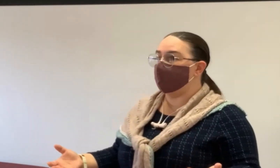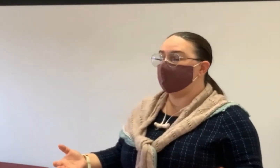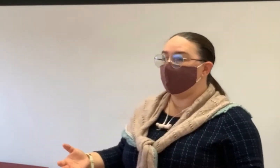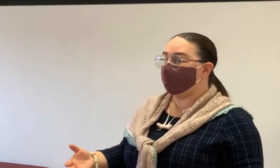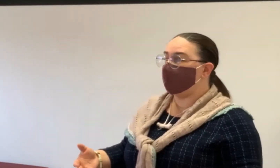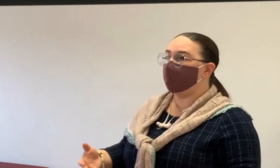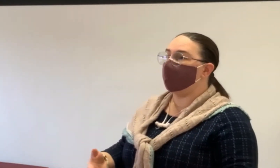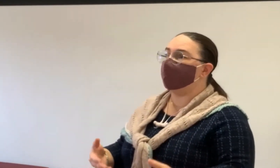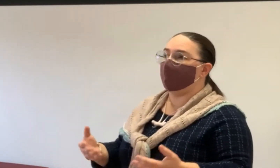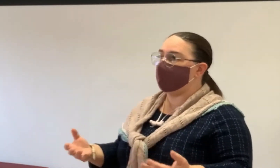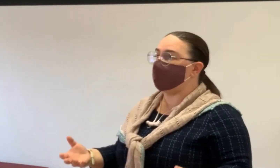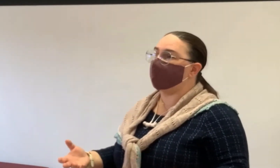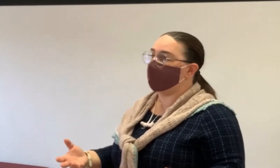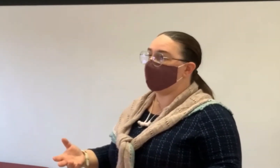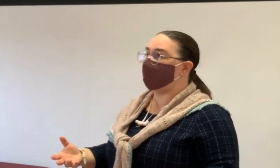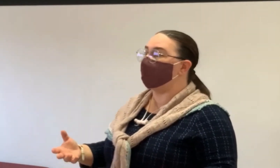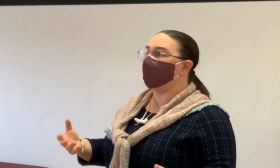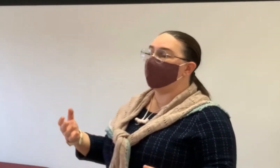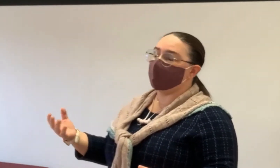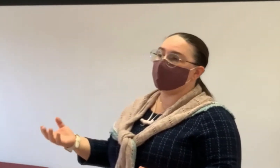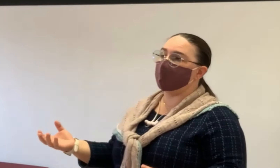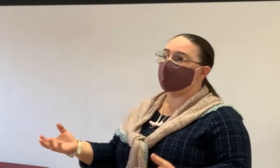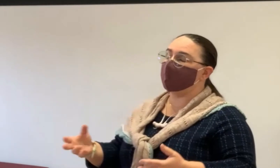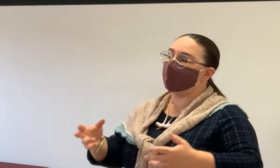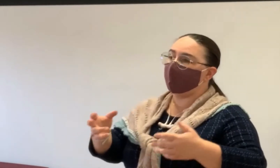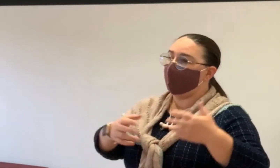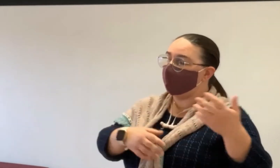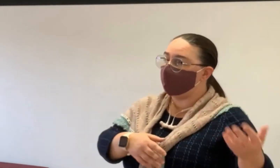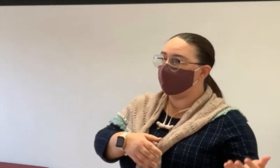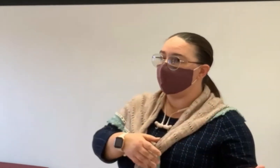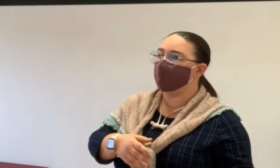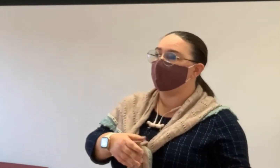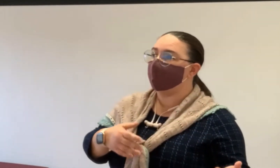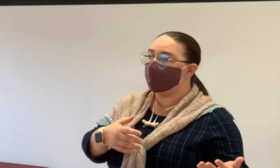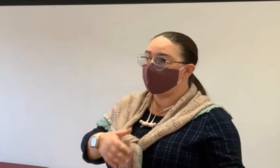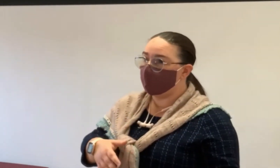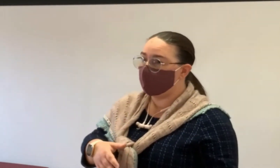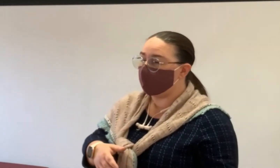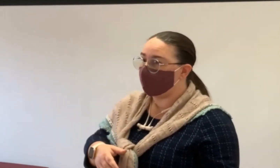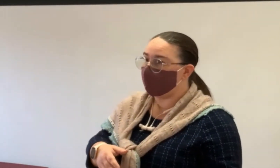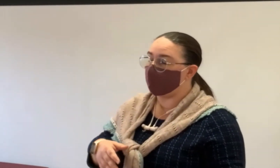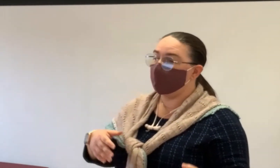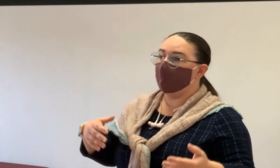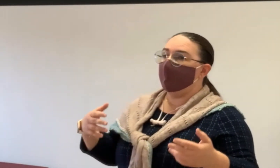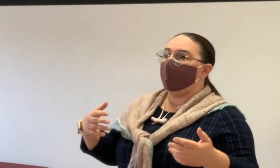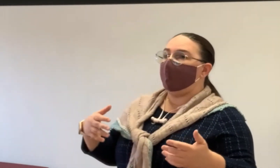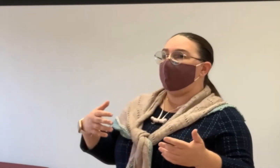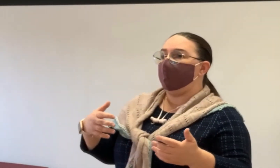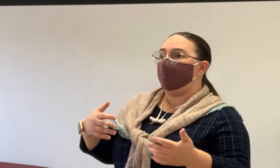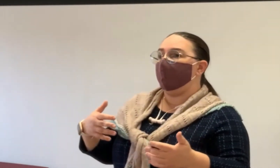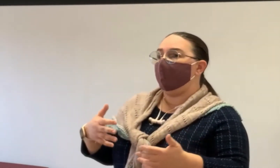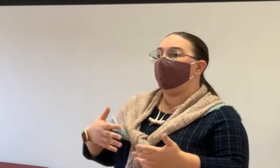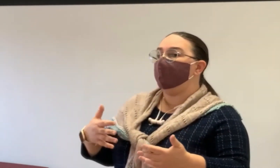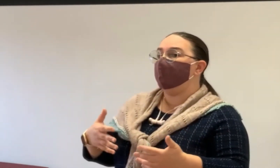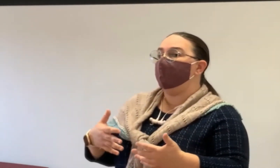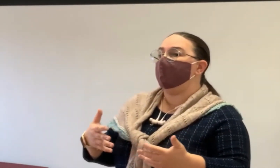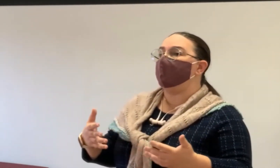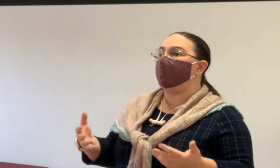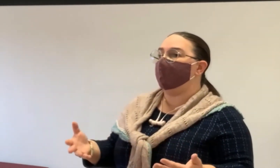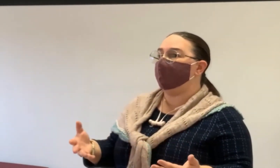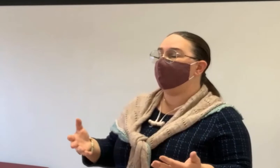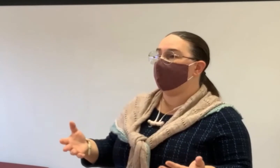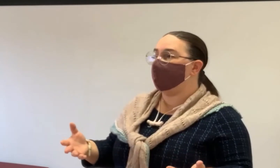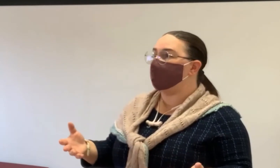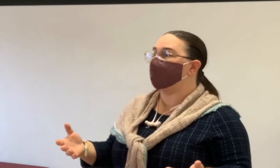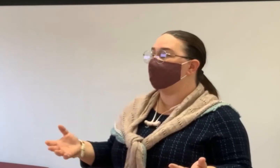choices, maybe you would find something better or what choices you would have in the future if you do need them later. And how you might